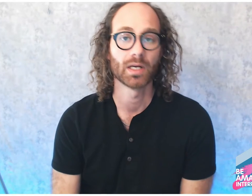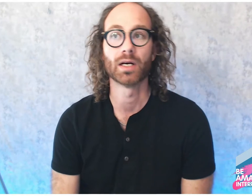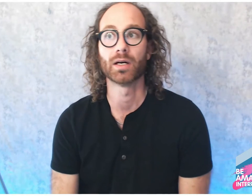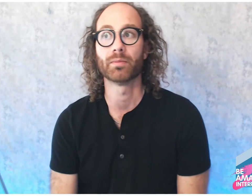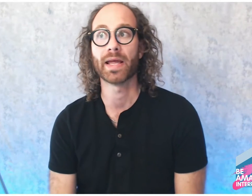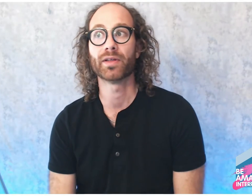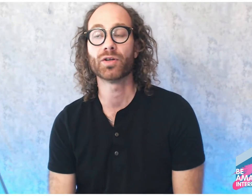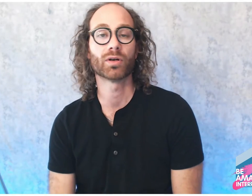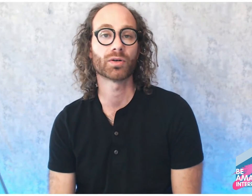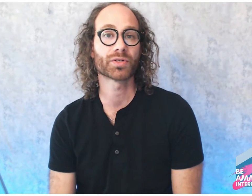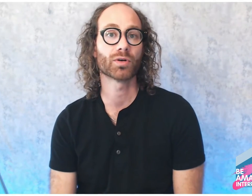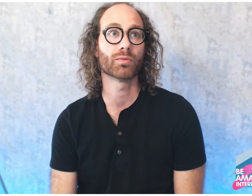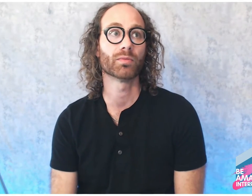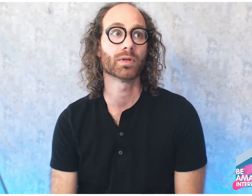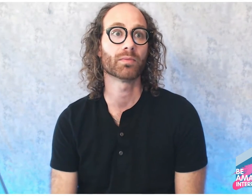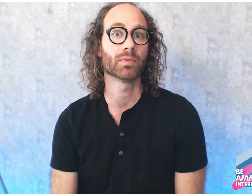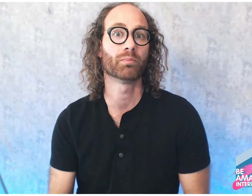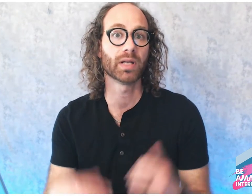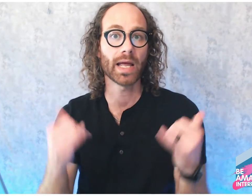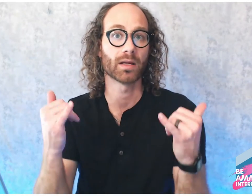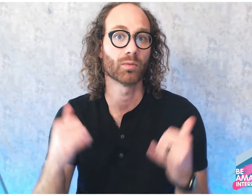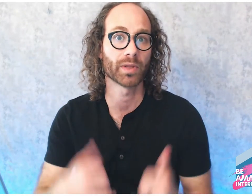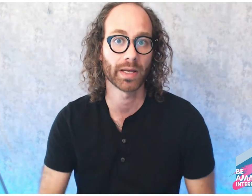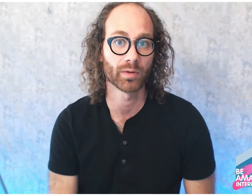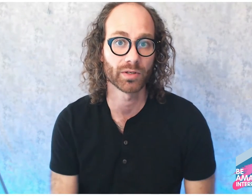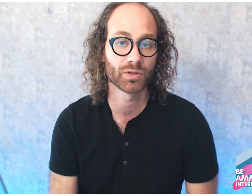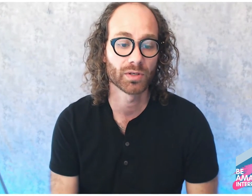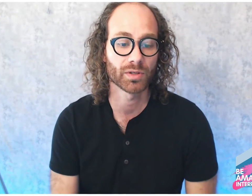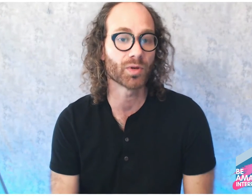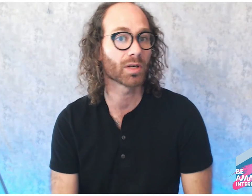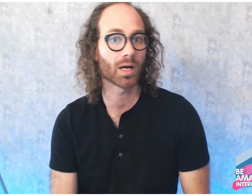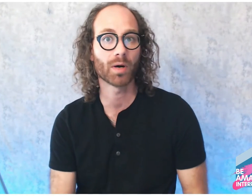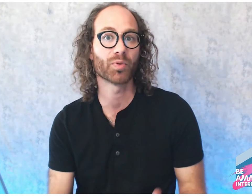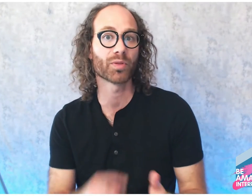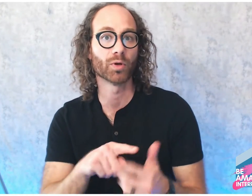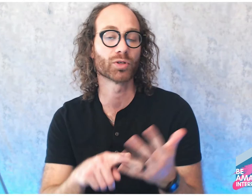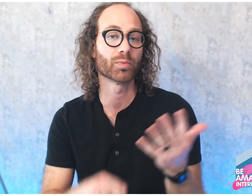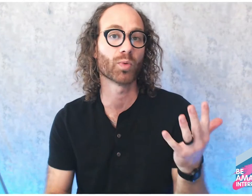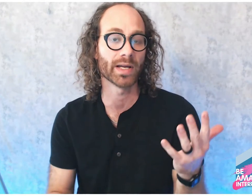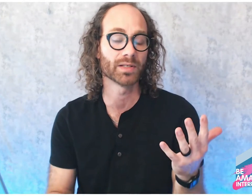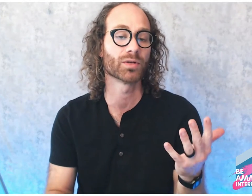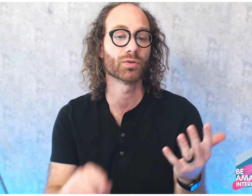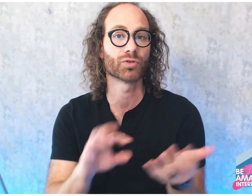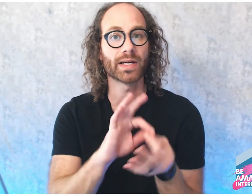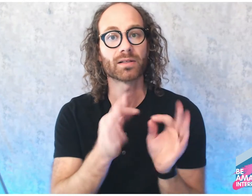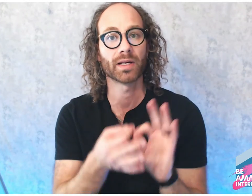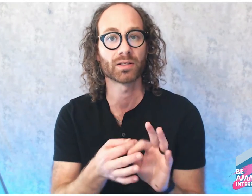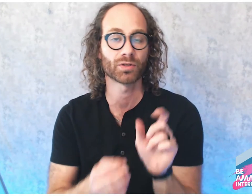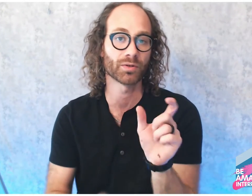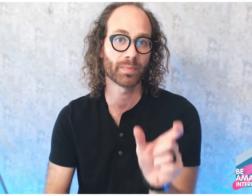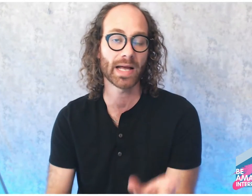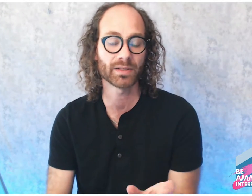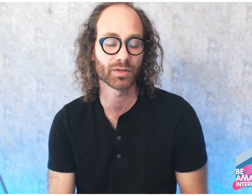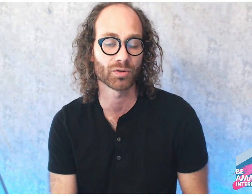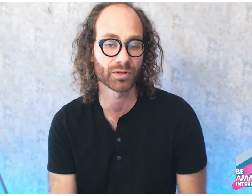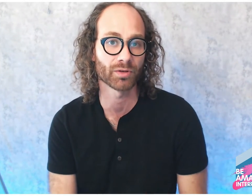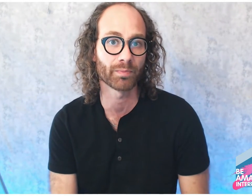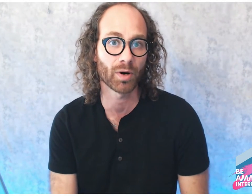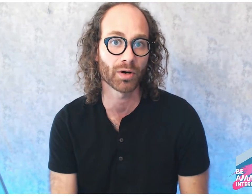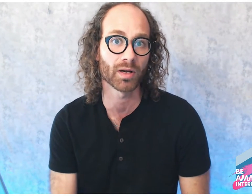And then you can also play with language. So you can come up with multiple ways to translate a certain passage or a certain part of a